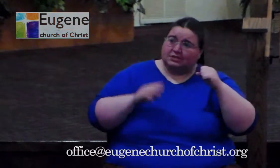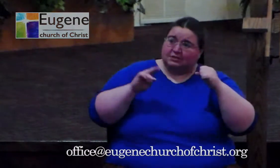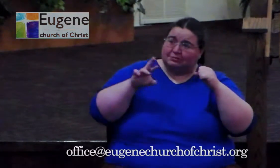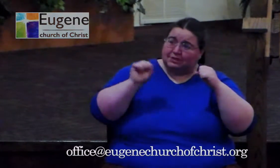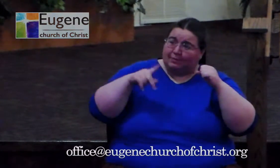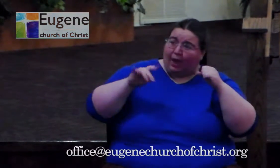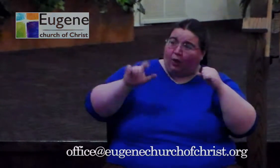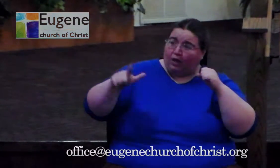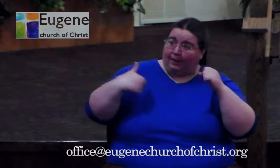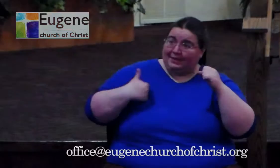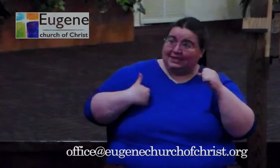you're a man.